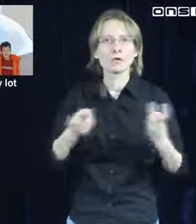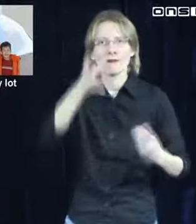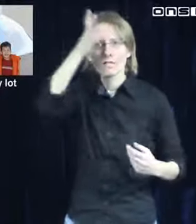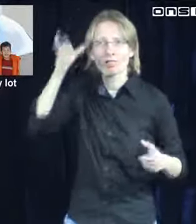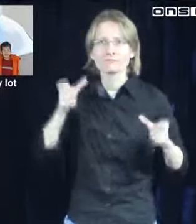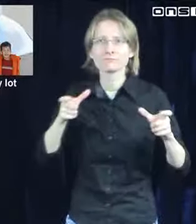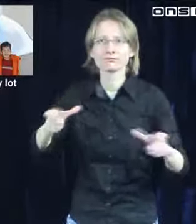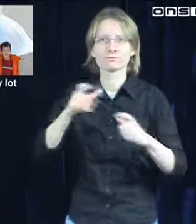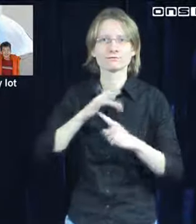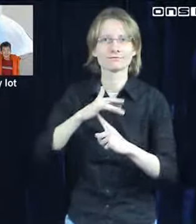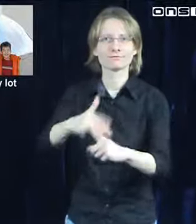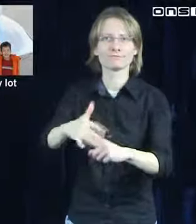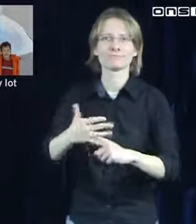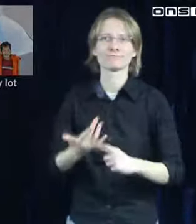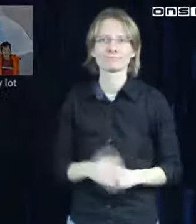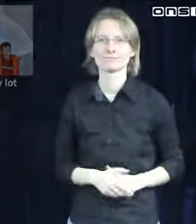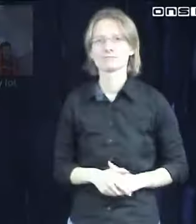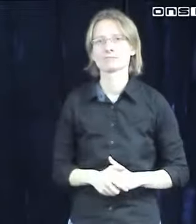men in UK, everybody gonna say UK